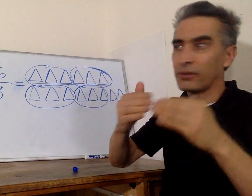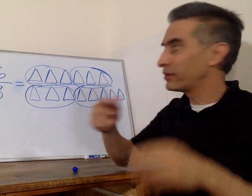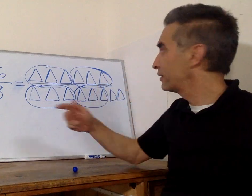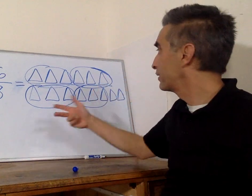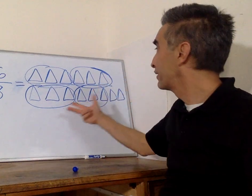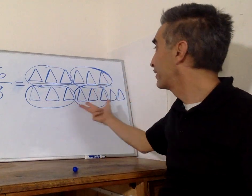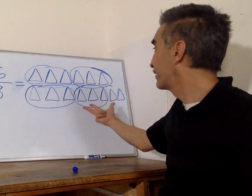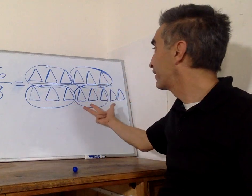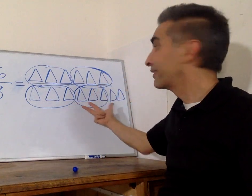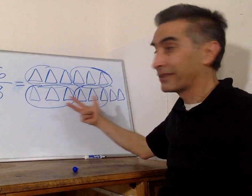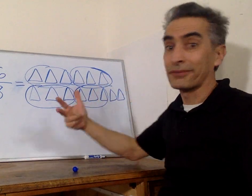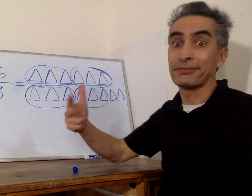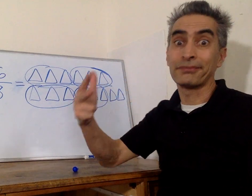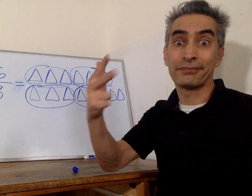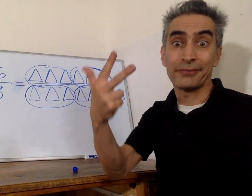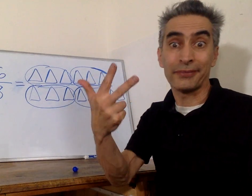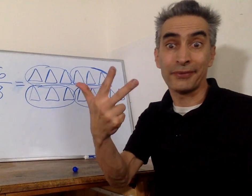not equal the group of three triangles.